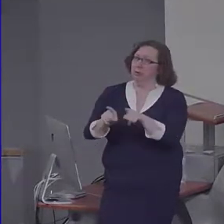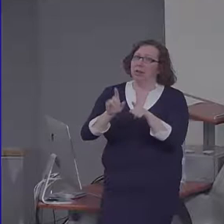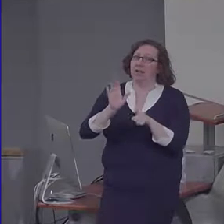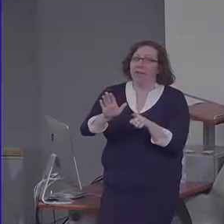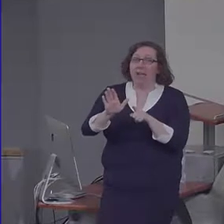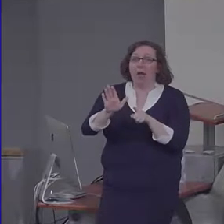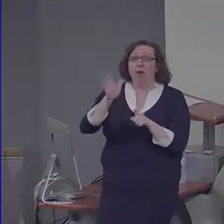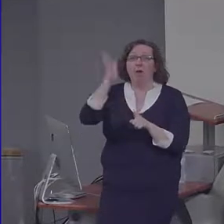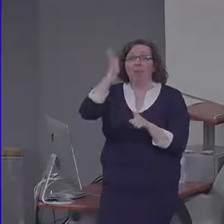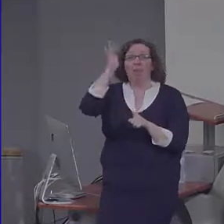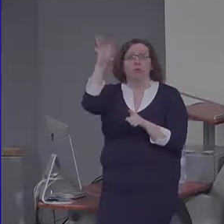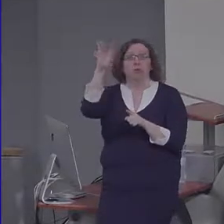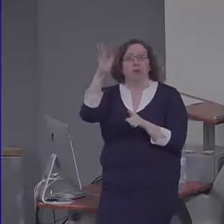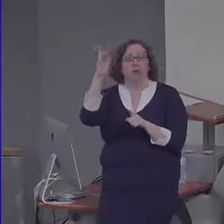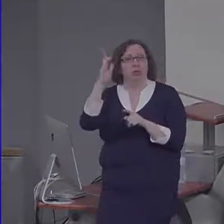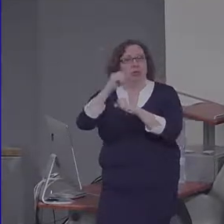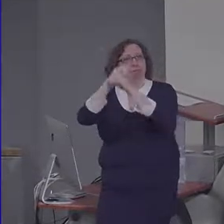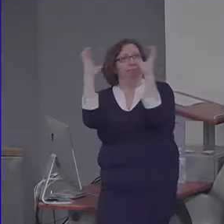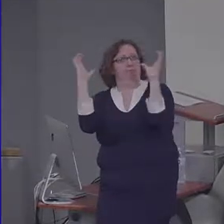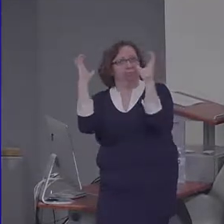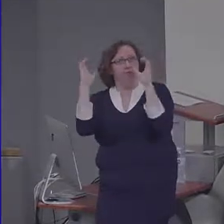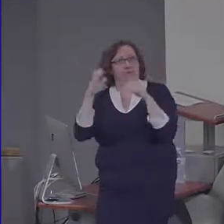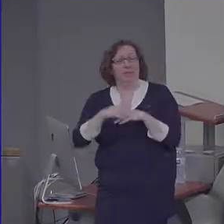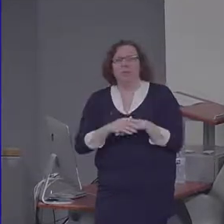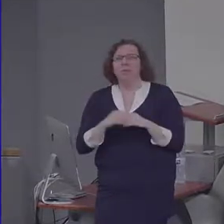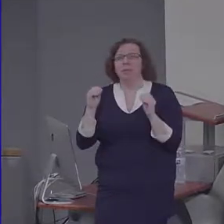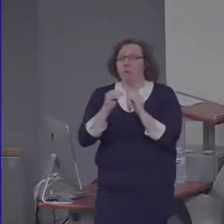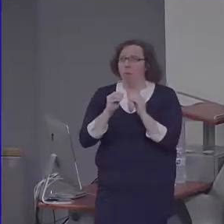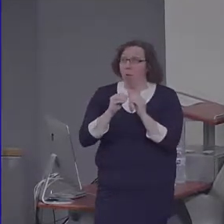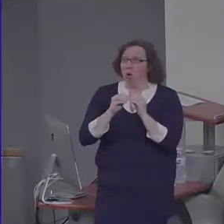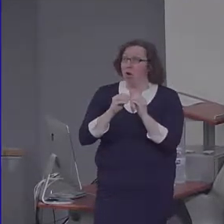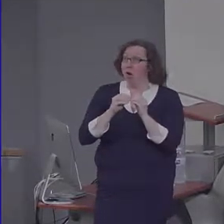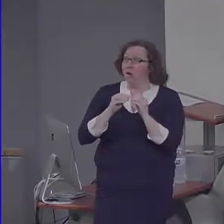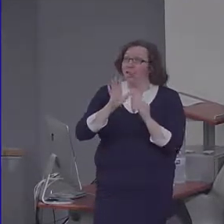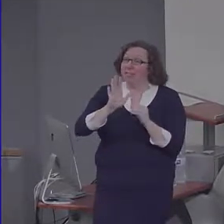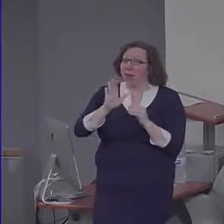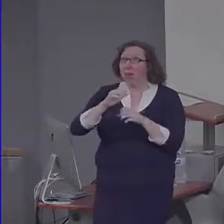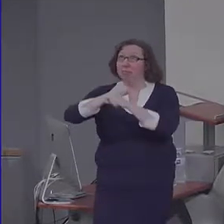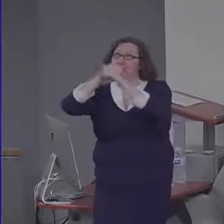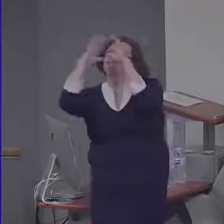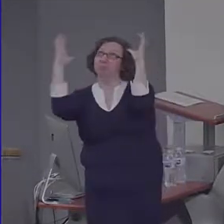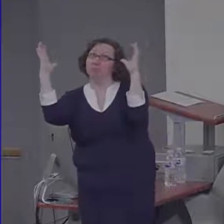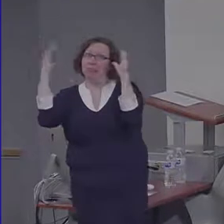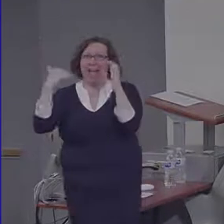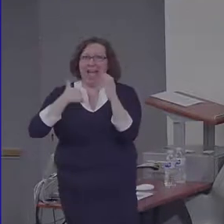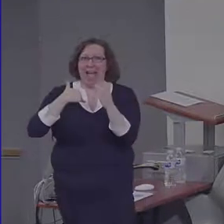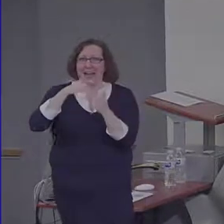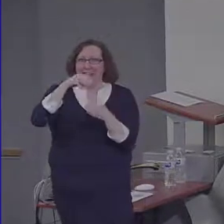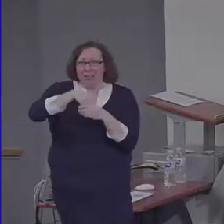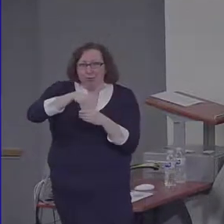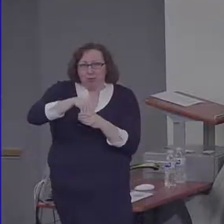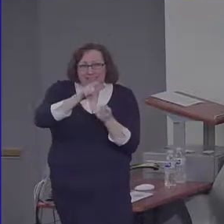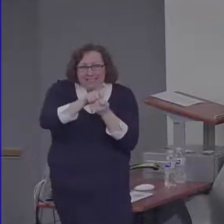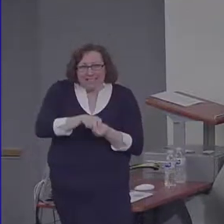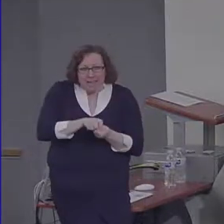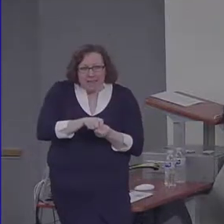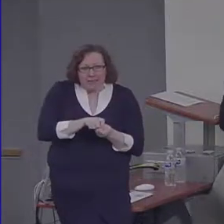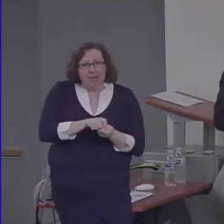internal details in episodic future simulations, more novel but appropriate uses on the AUT. Correlational but suggestive.